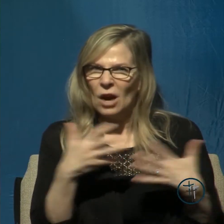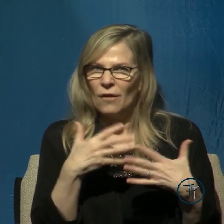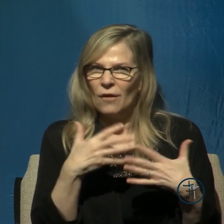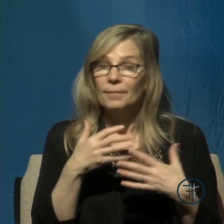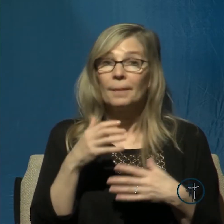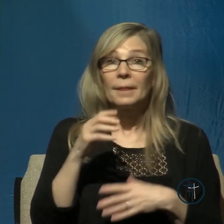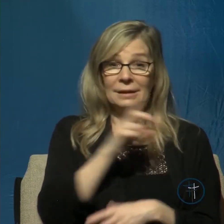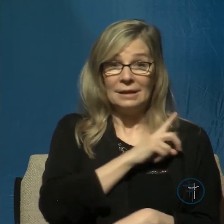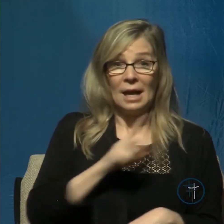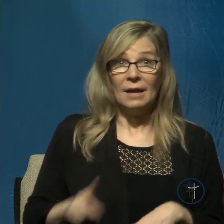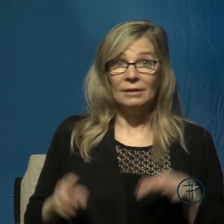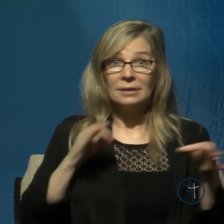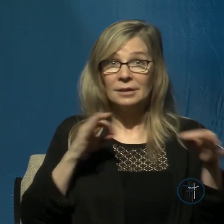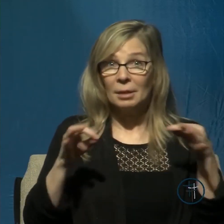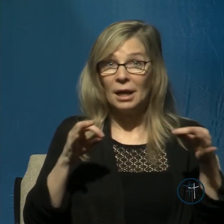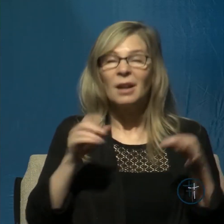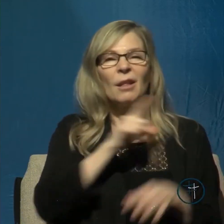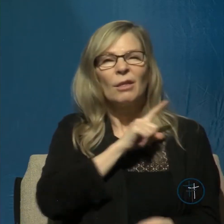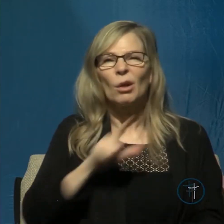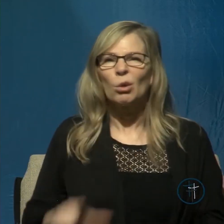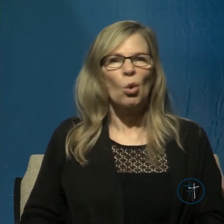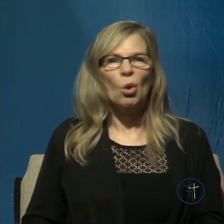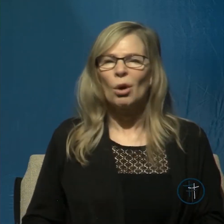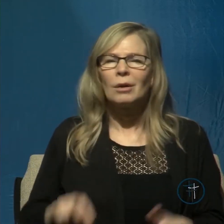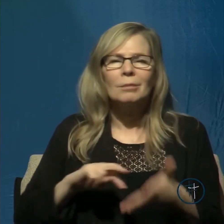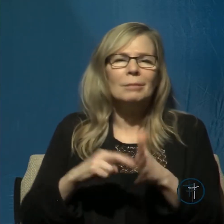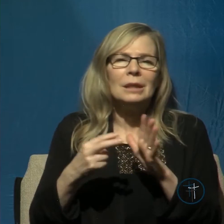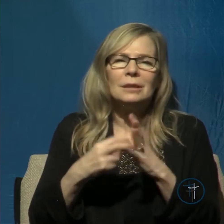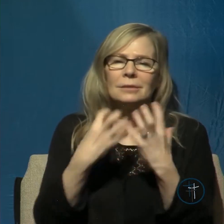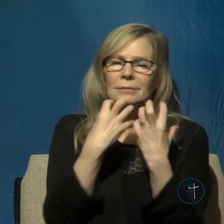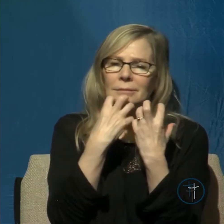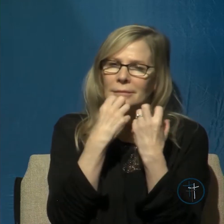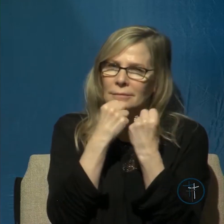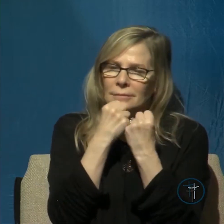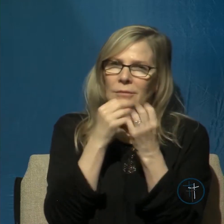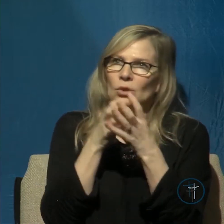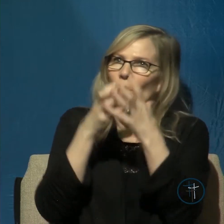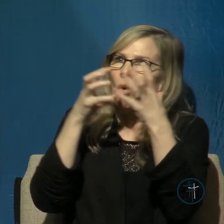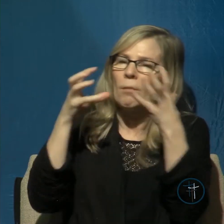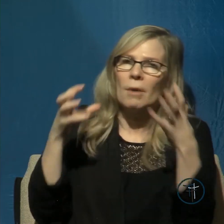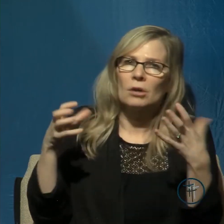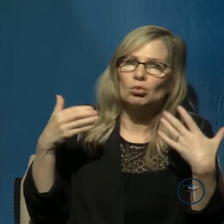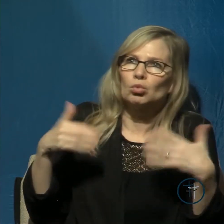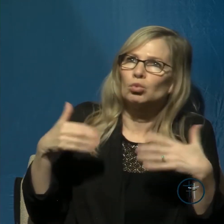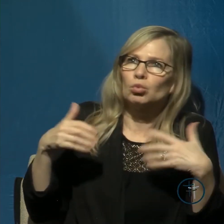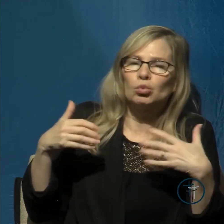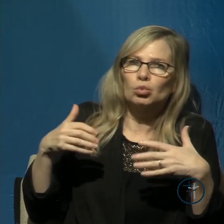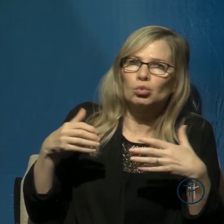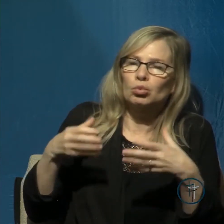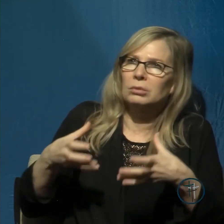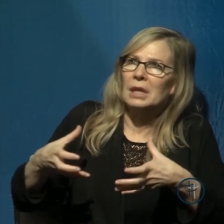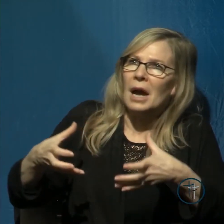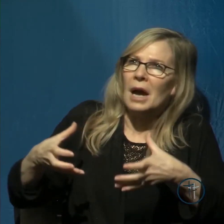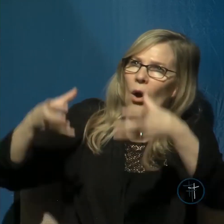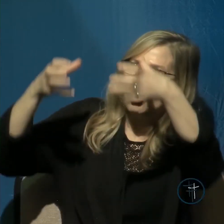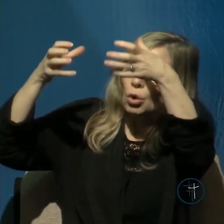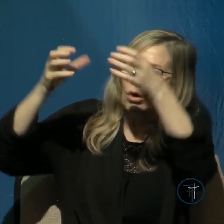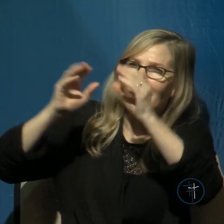telling us is that the Lord means so much to him was such a tower of light and salvation and refuge to him